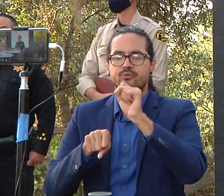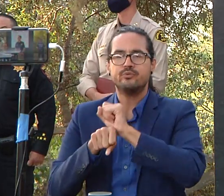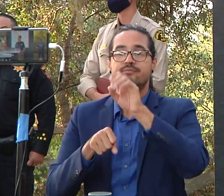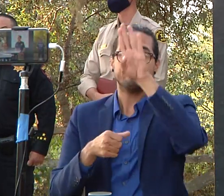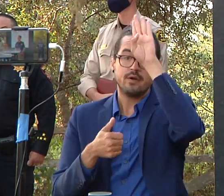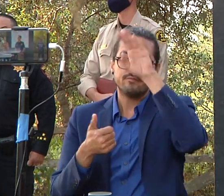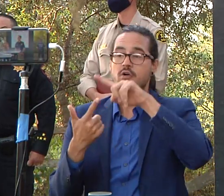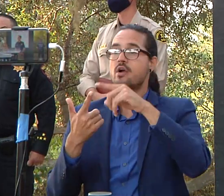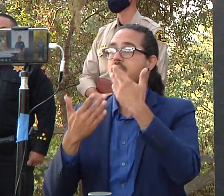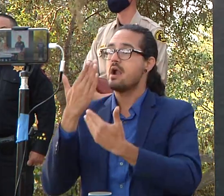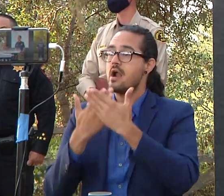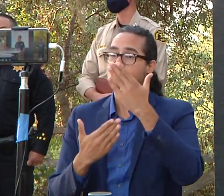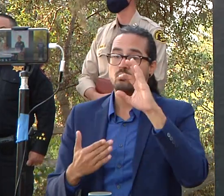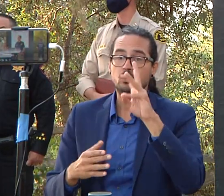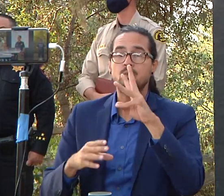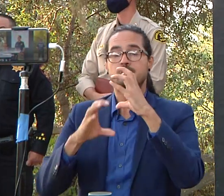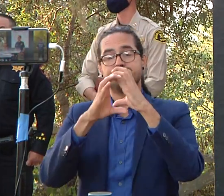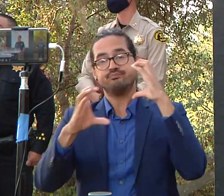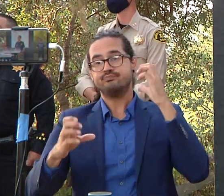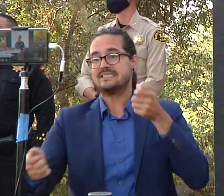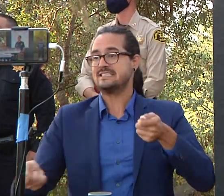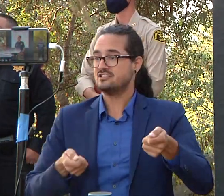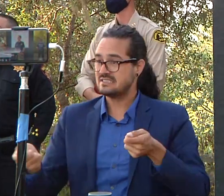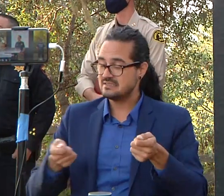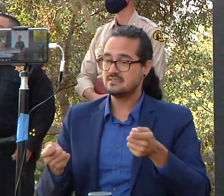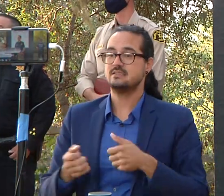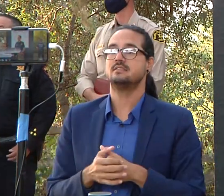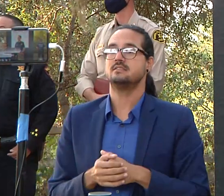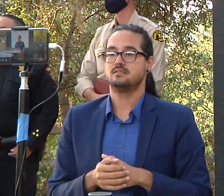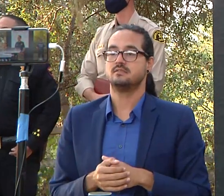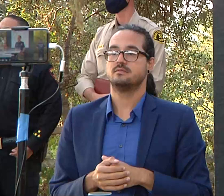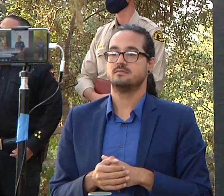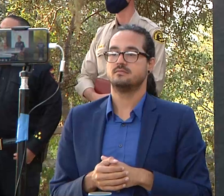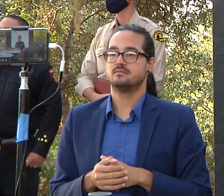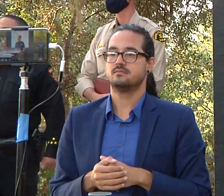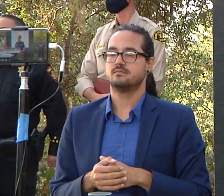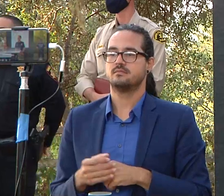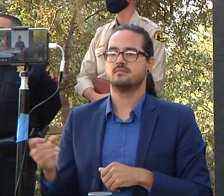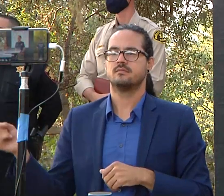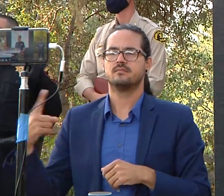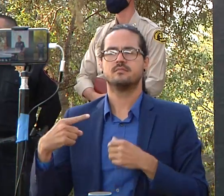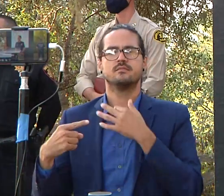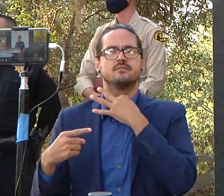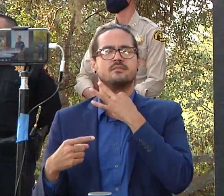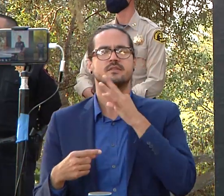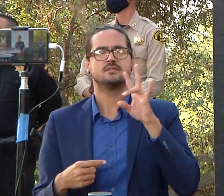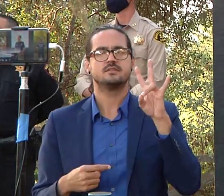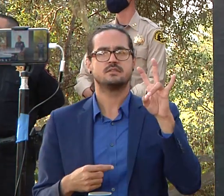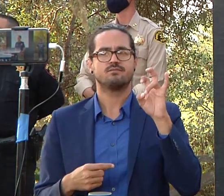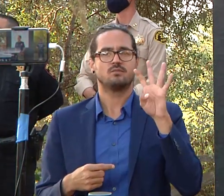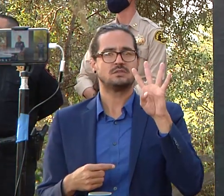yeah